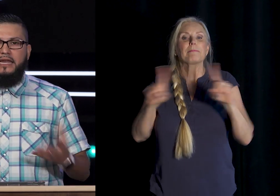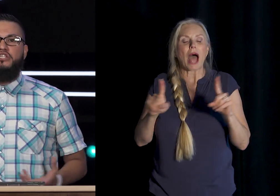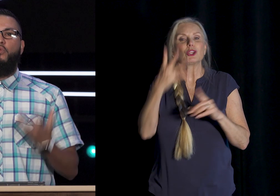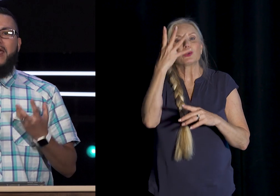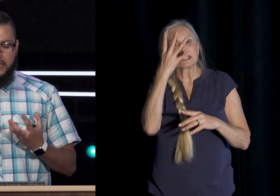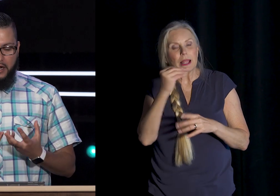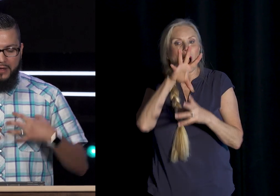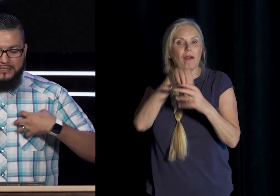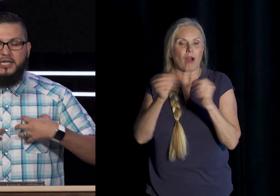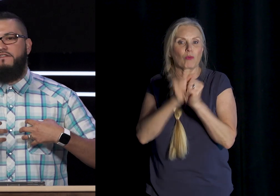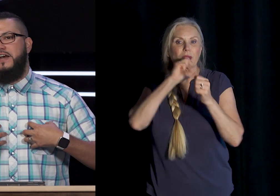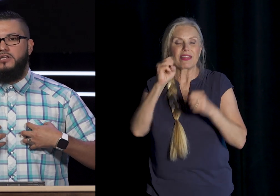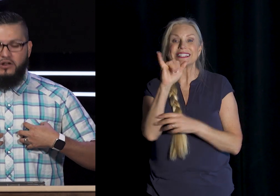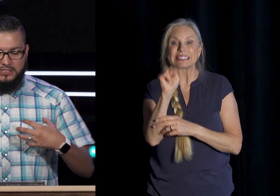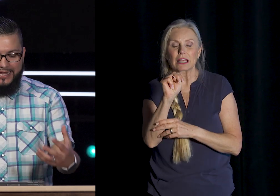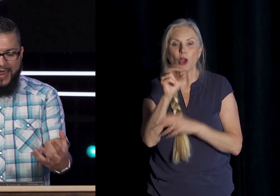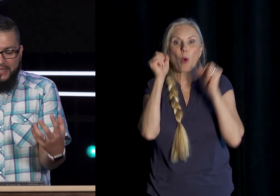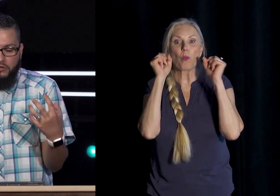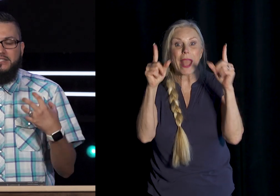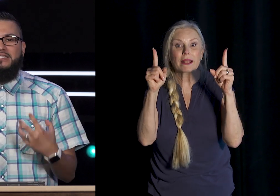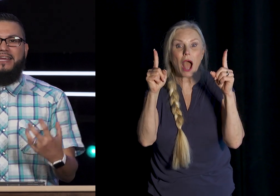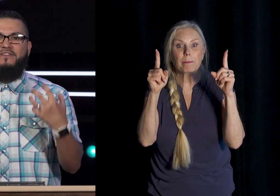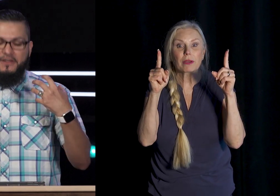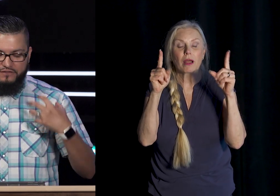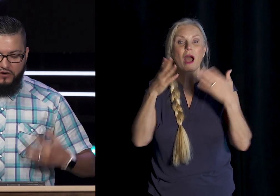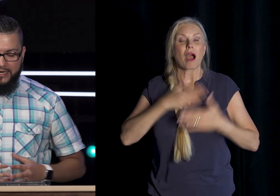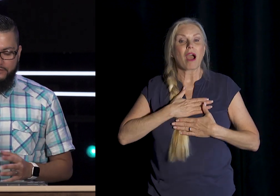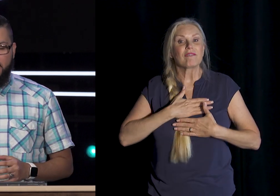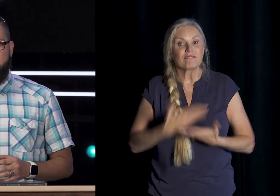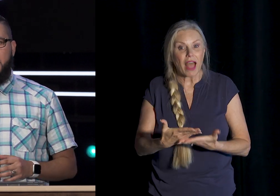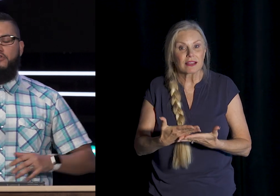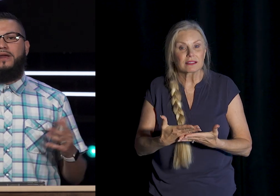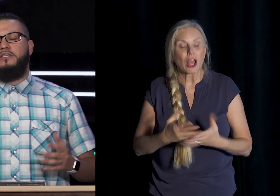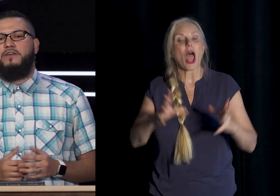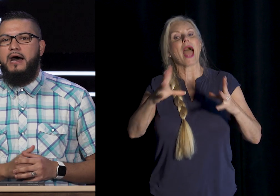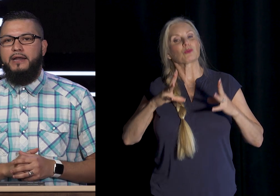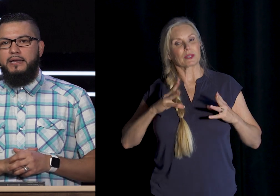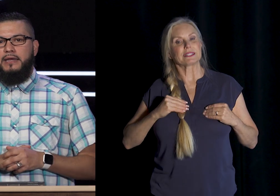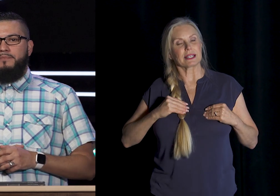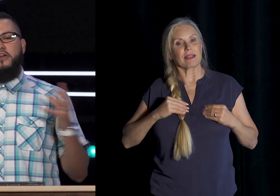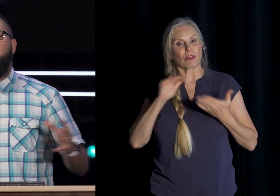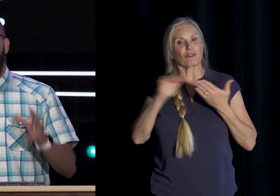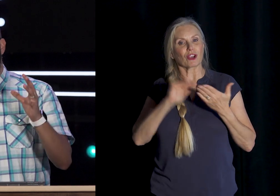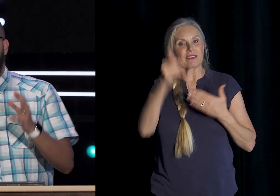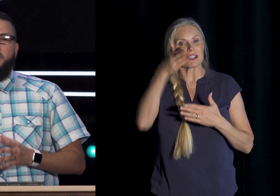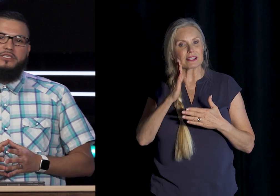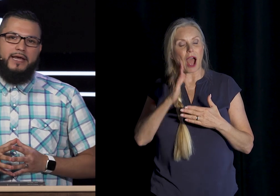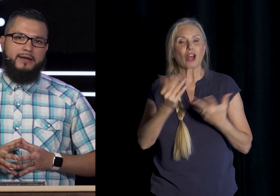To wake Up To confess Our sin And to receive The forgiveness And grace Of God Here's what I want you To understand